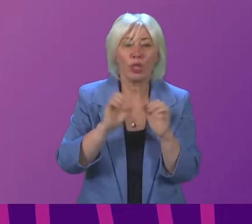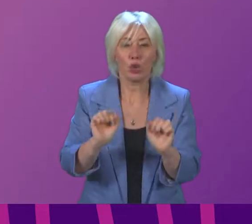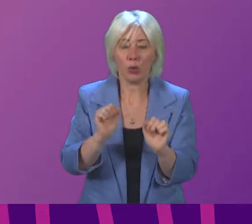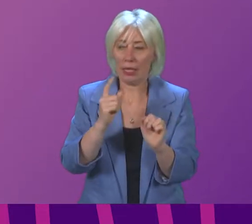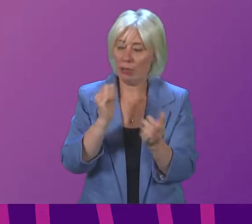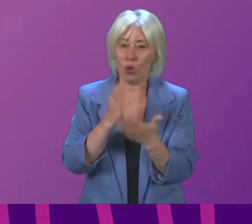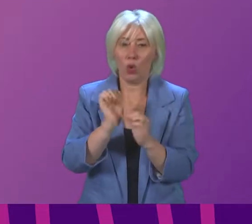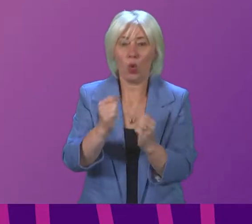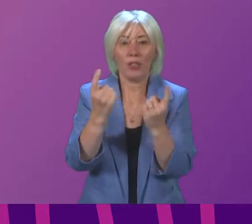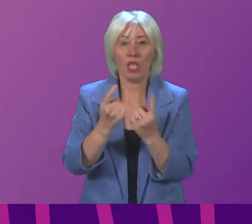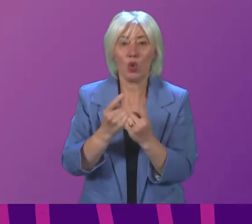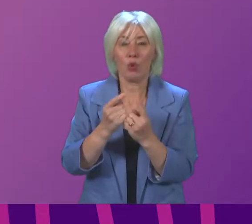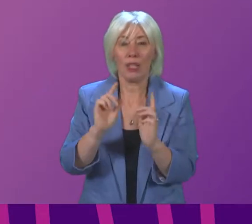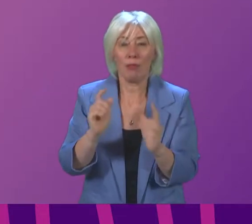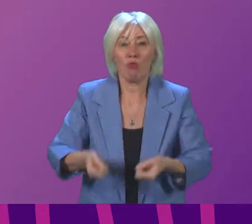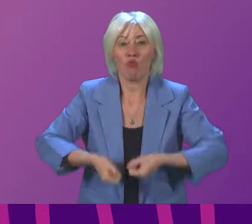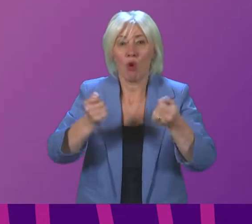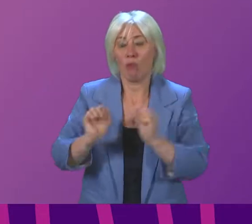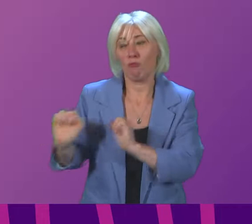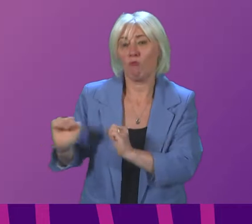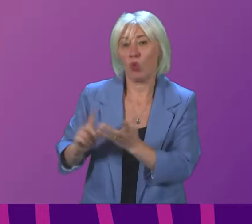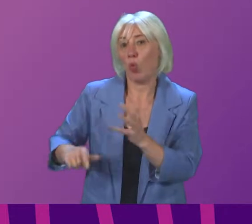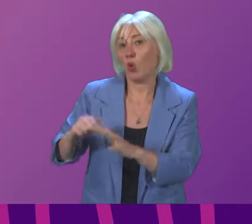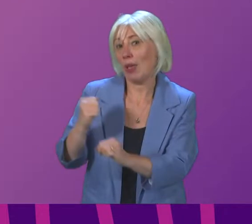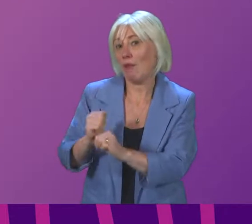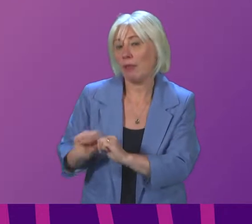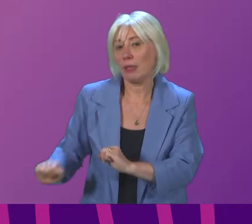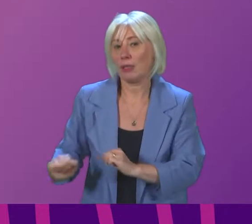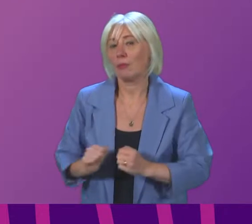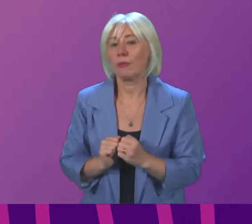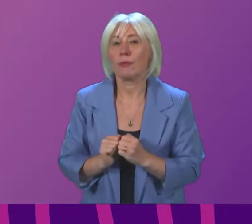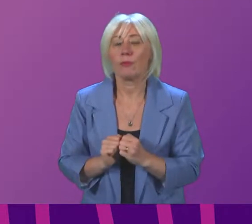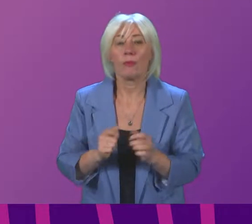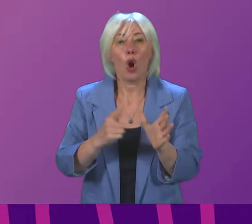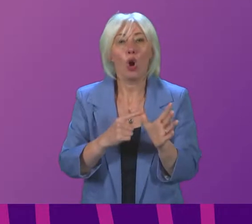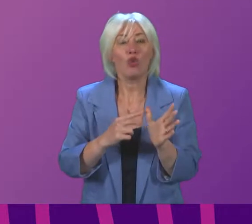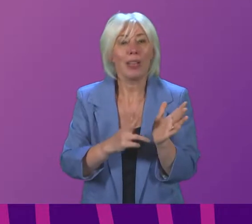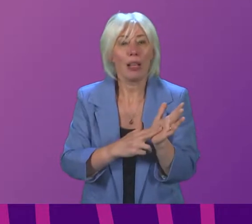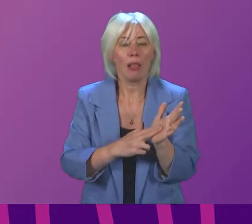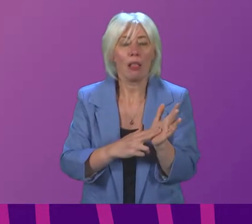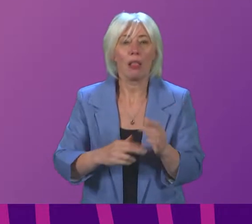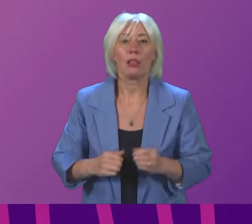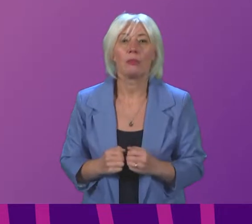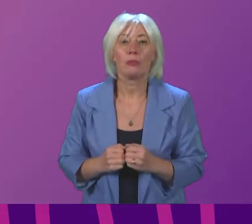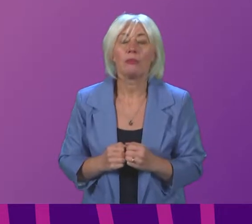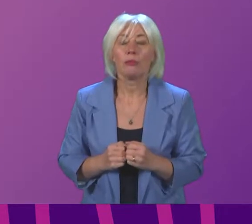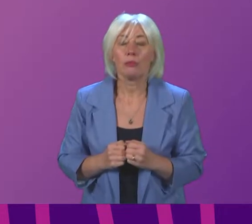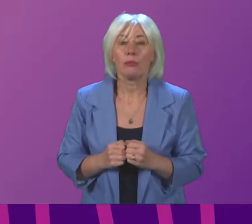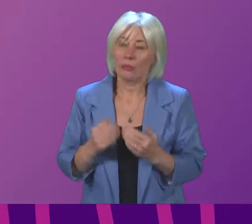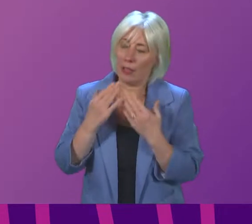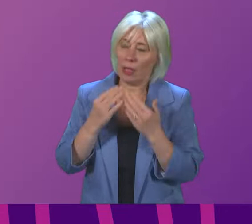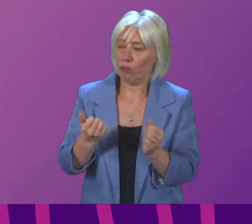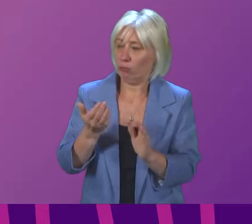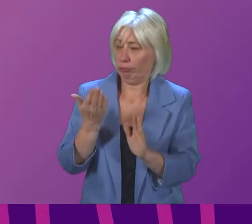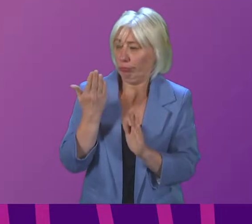very much on the radar screen of the UK Government Audrey Nichol to be followed by Ross Greer Thank you presiding officer over the last few